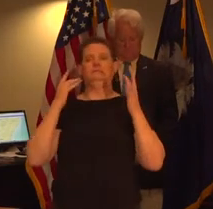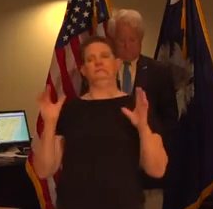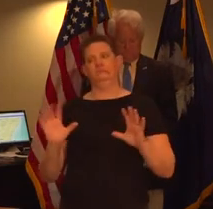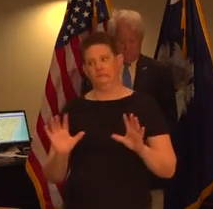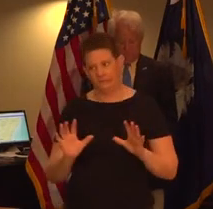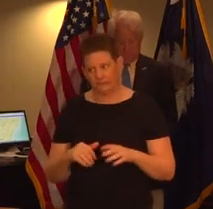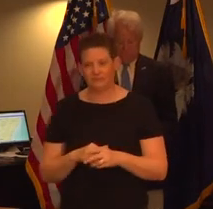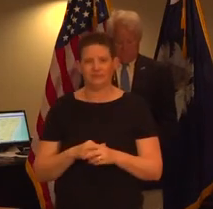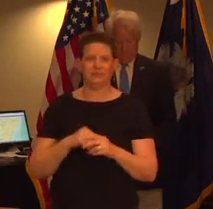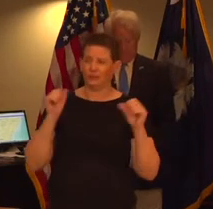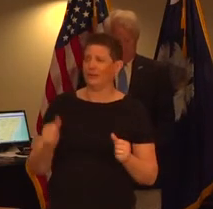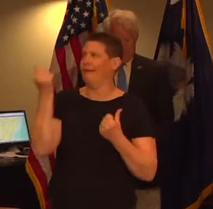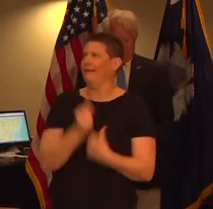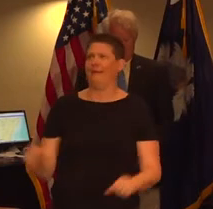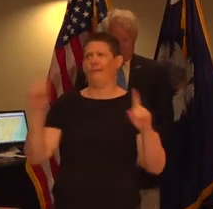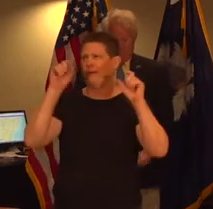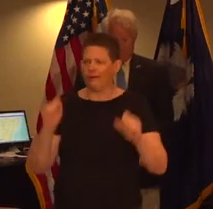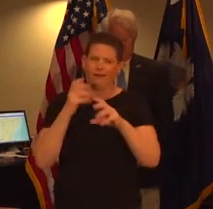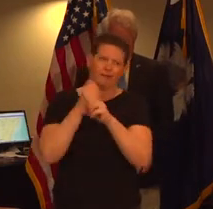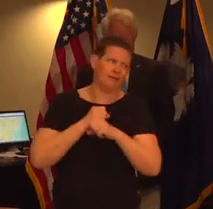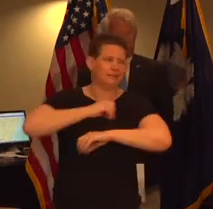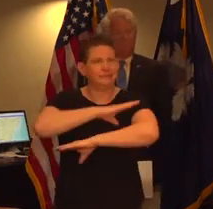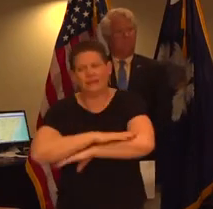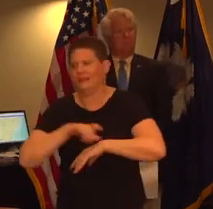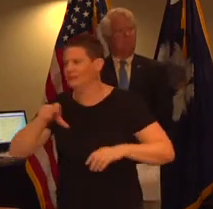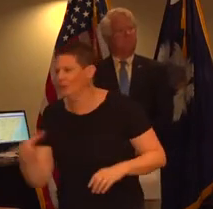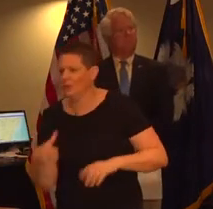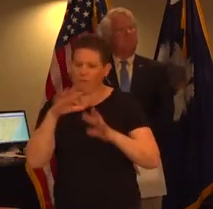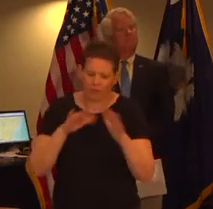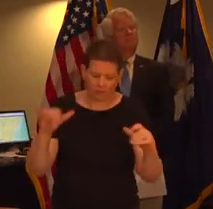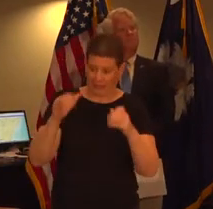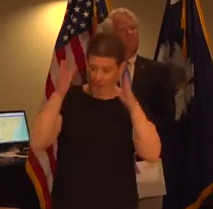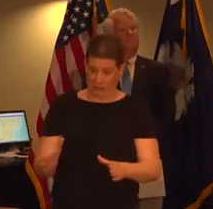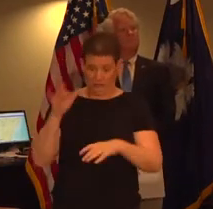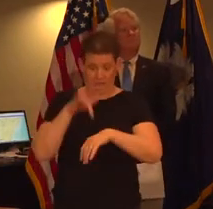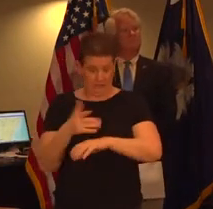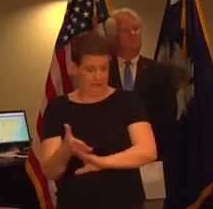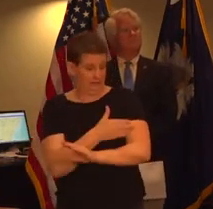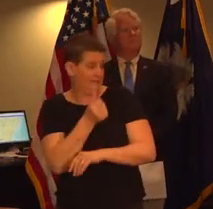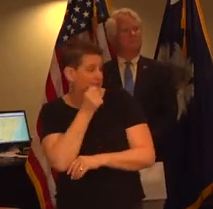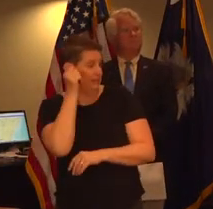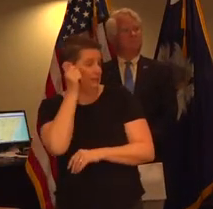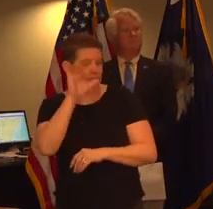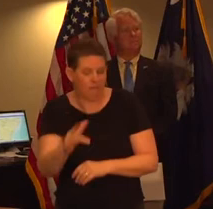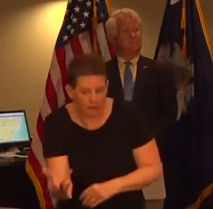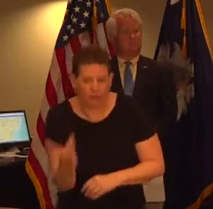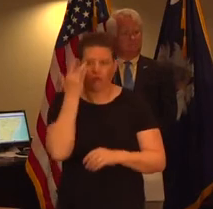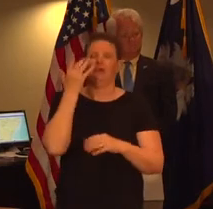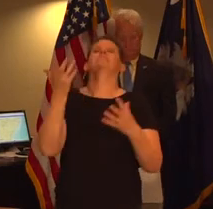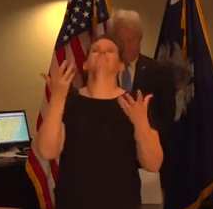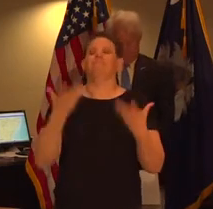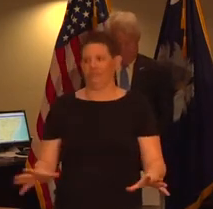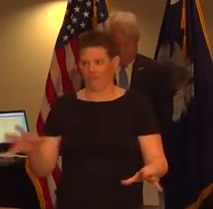a table or a desk or steering wheel or a doorknob that somebody touched the day before and you scratch your eye and there you go you're subject to